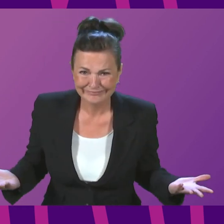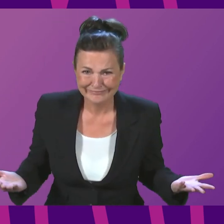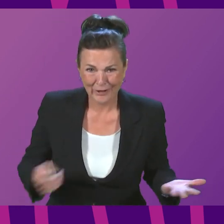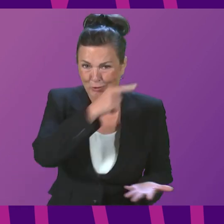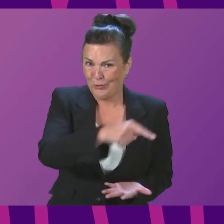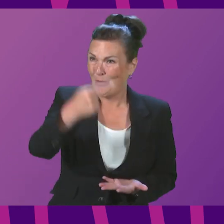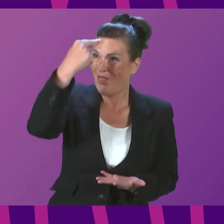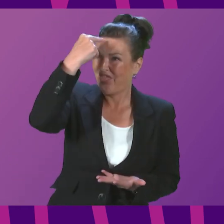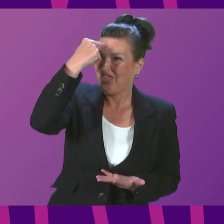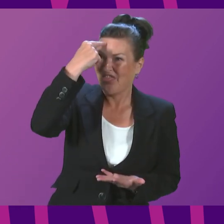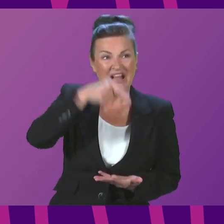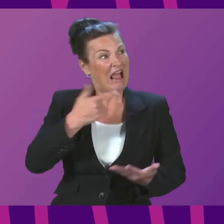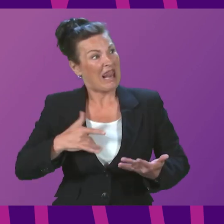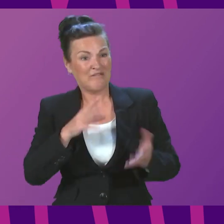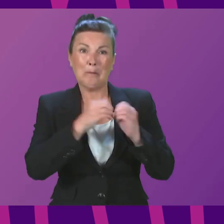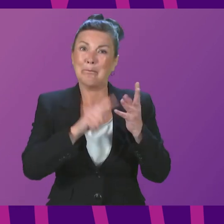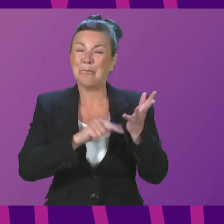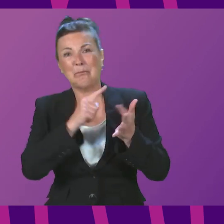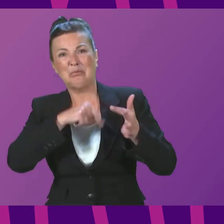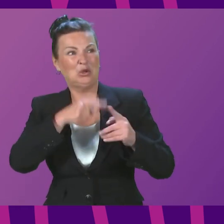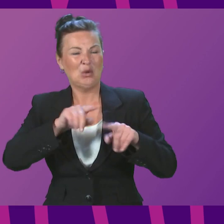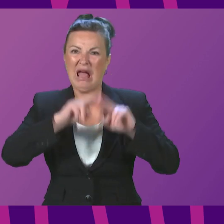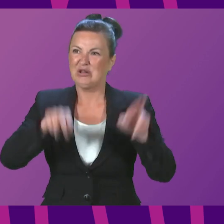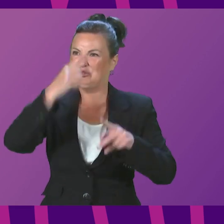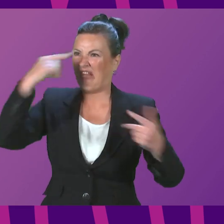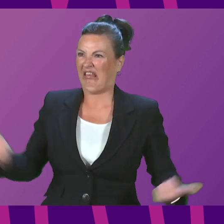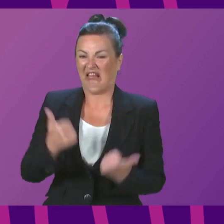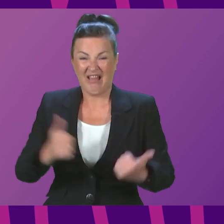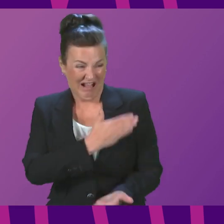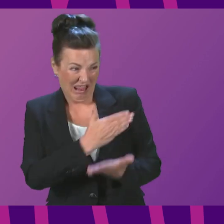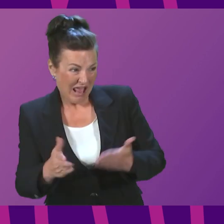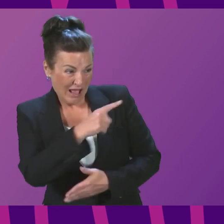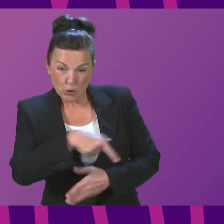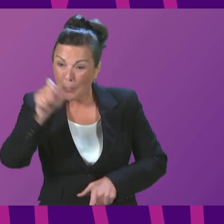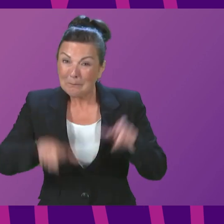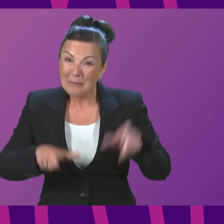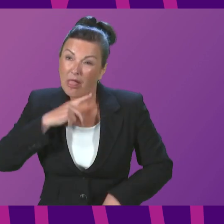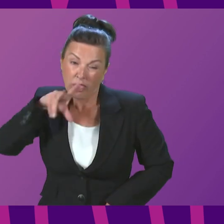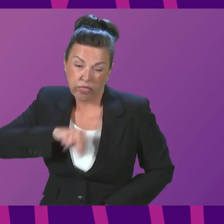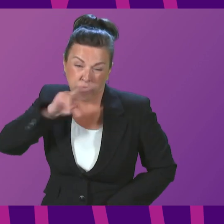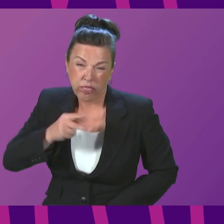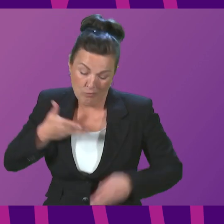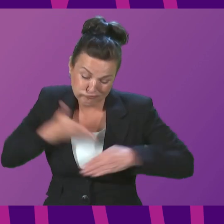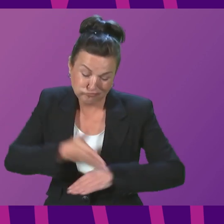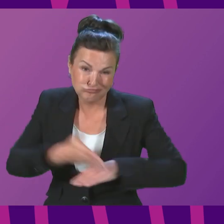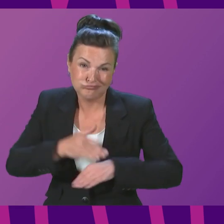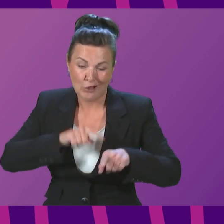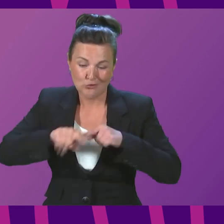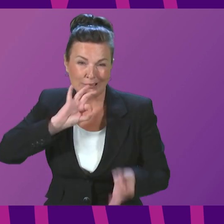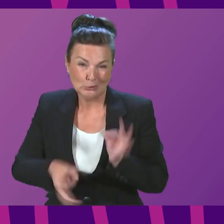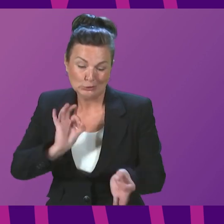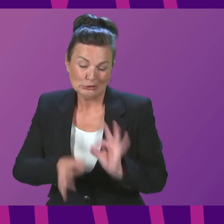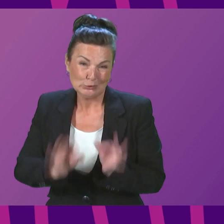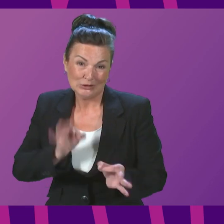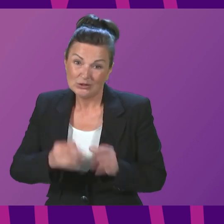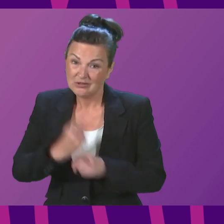bubble of Bute House, First Minister. And clearly, your spinners are working overdrive, because the facts